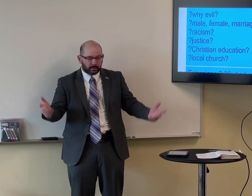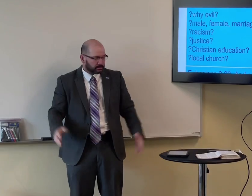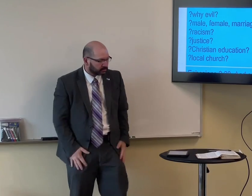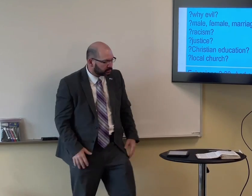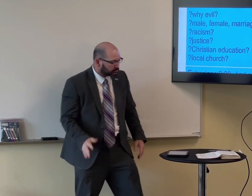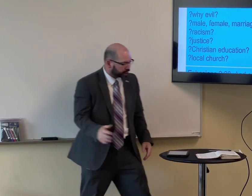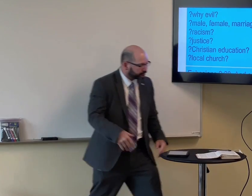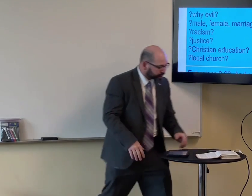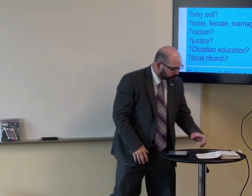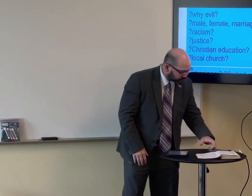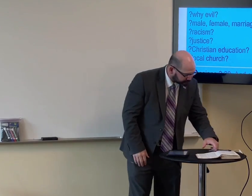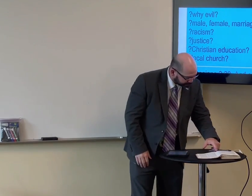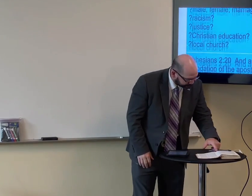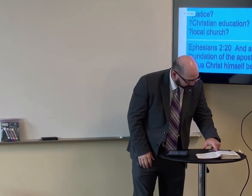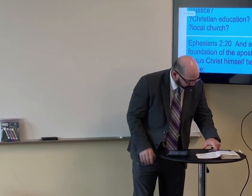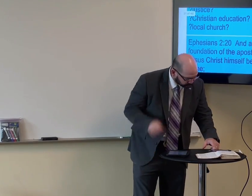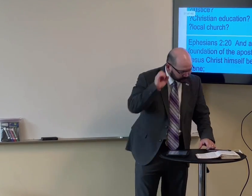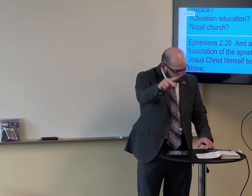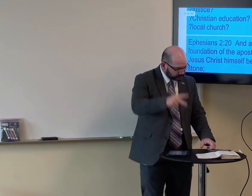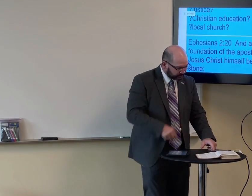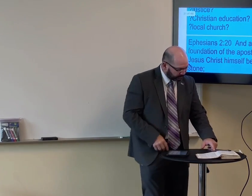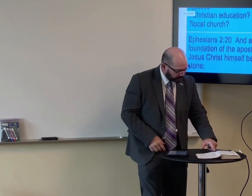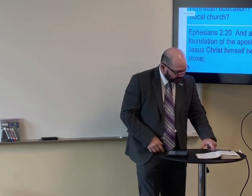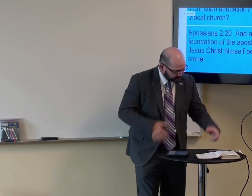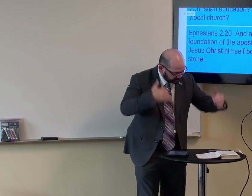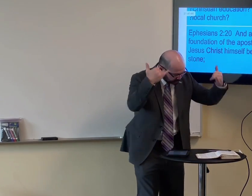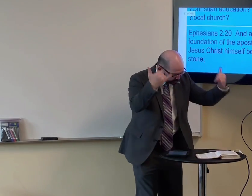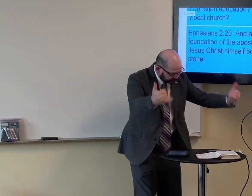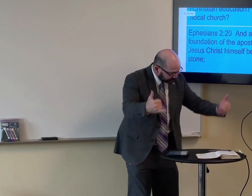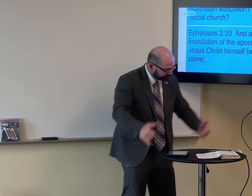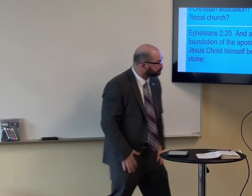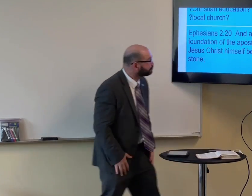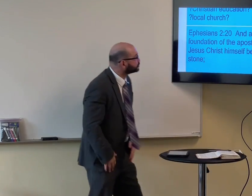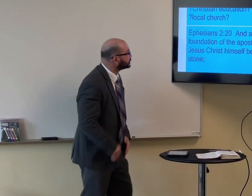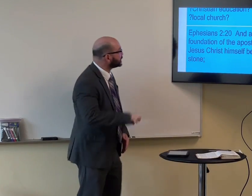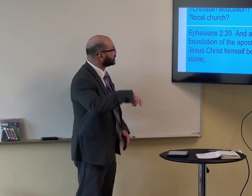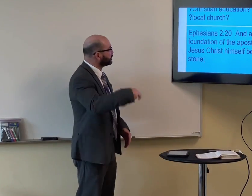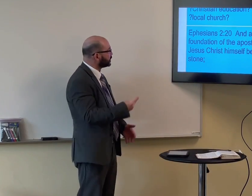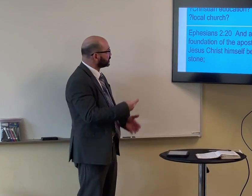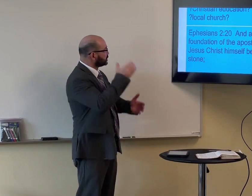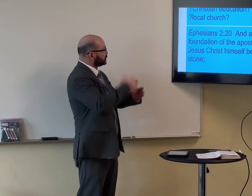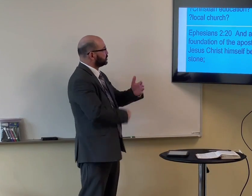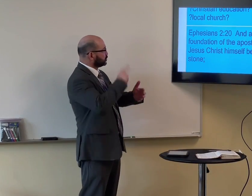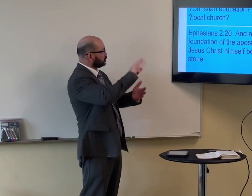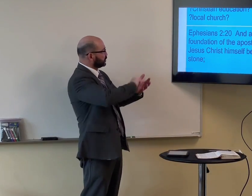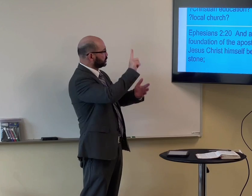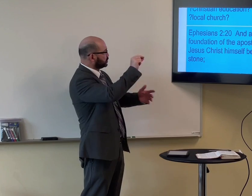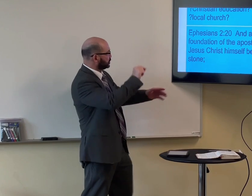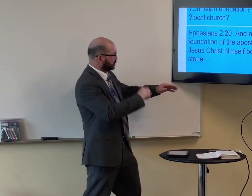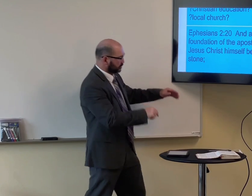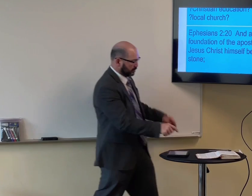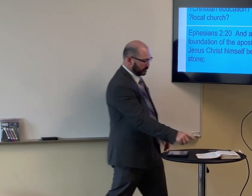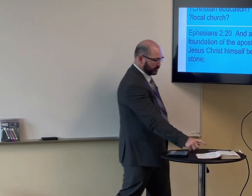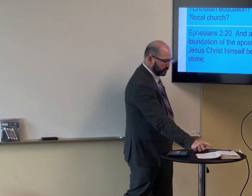Or, what's, where's your priorities? So we're going to start off here in Ephesians chapter 2 and verse 20.